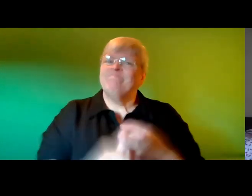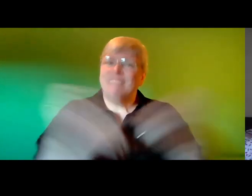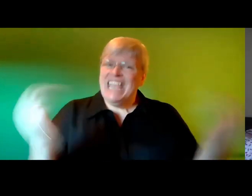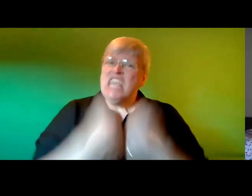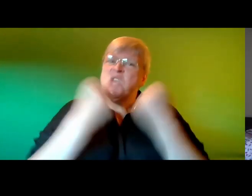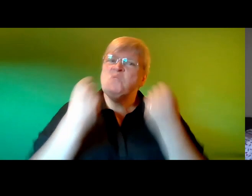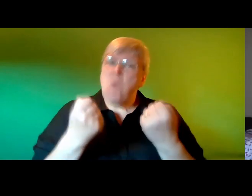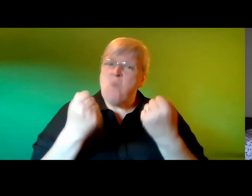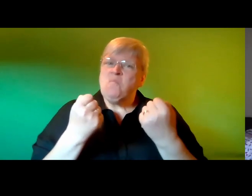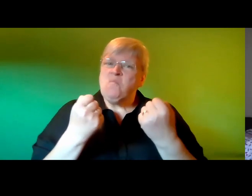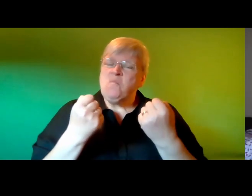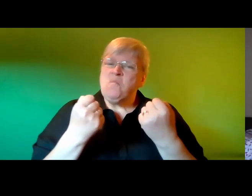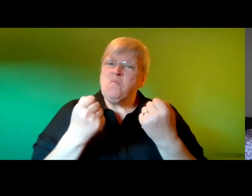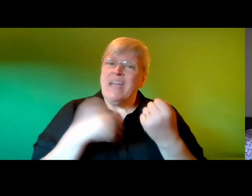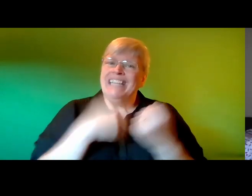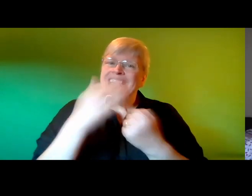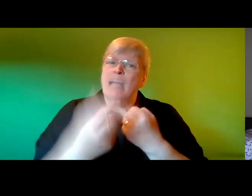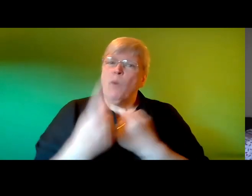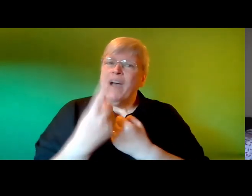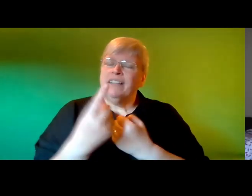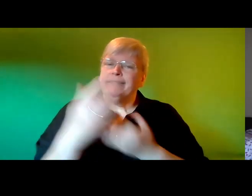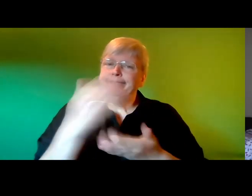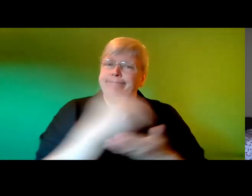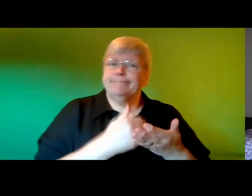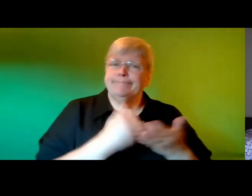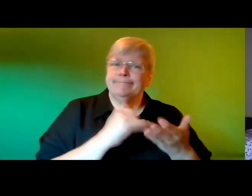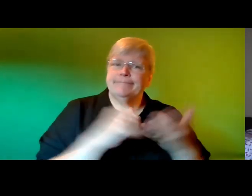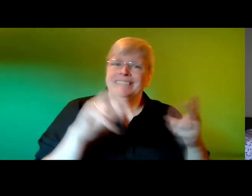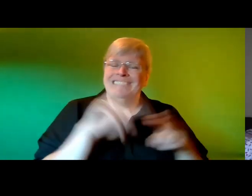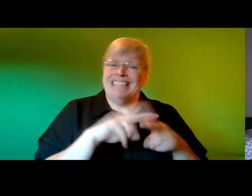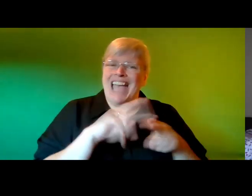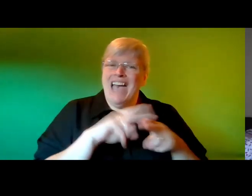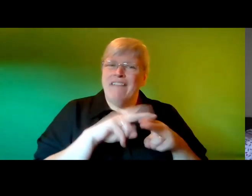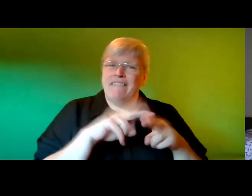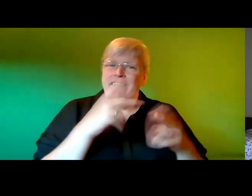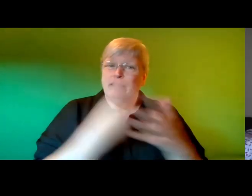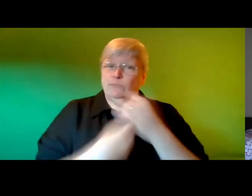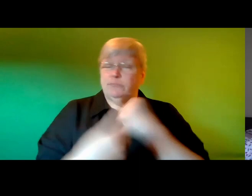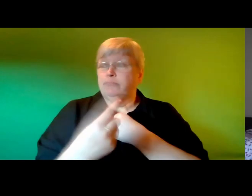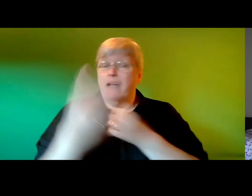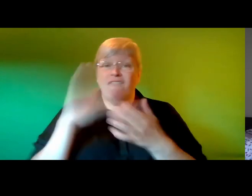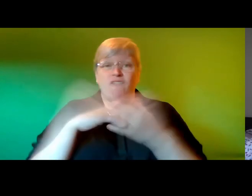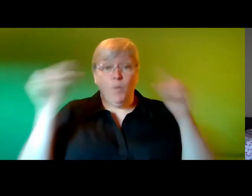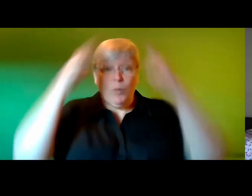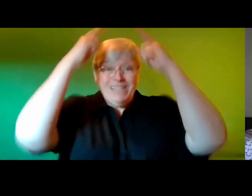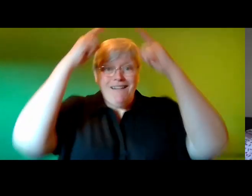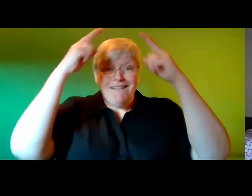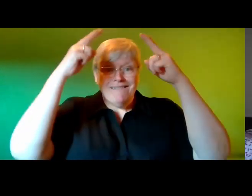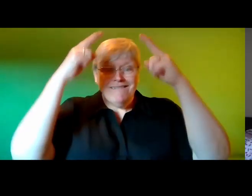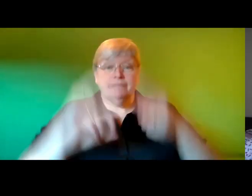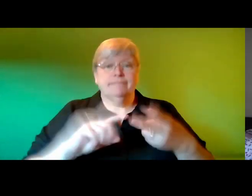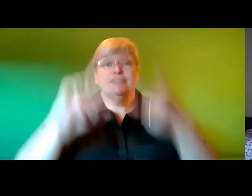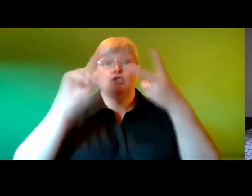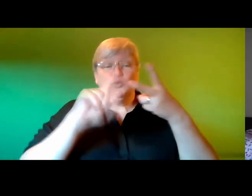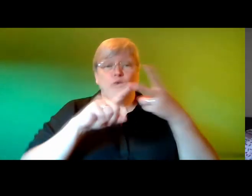step one collect the staff of eternal isolation from the great wizard step two use said